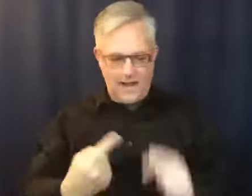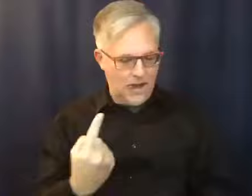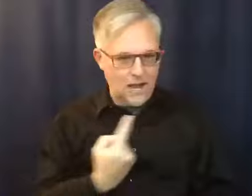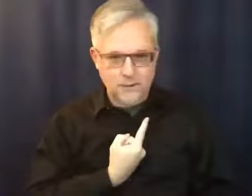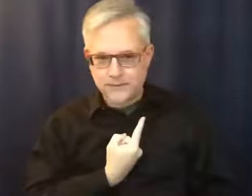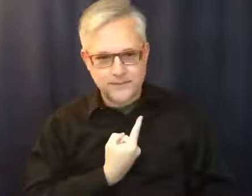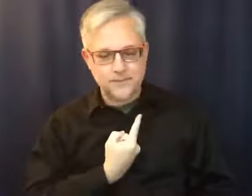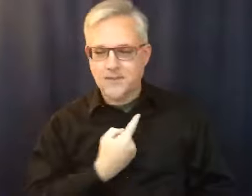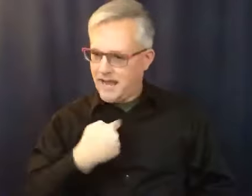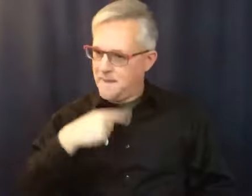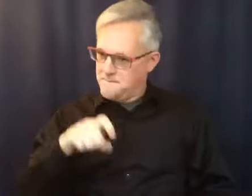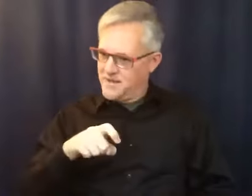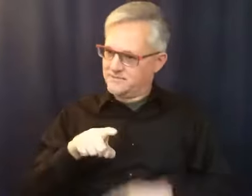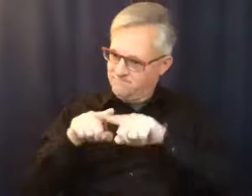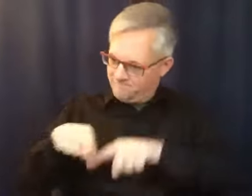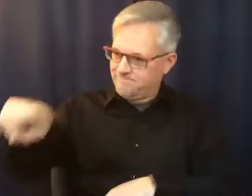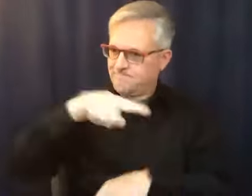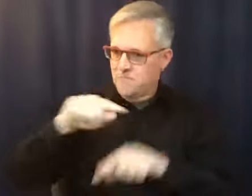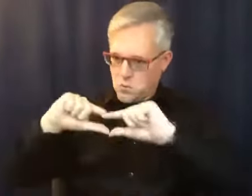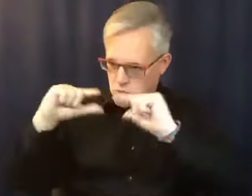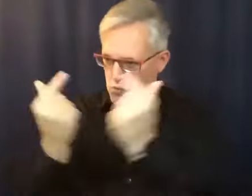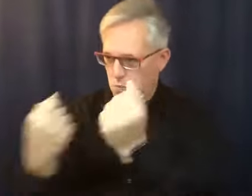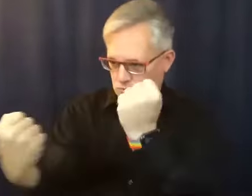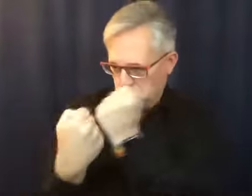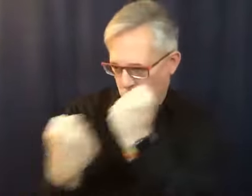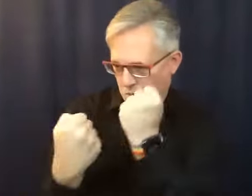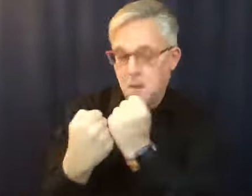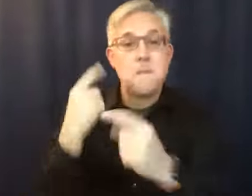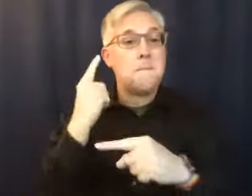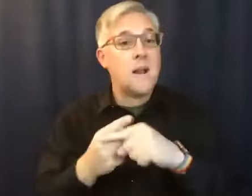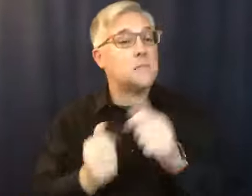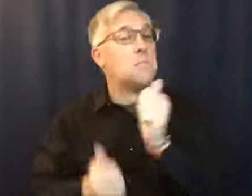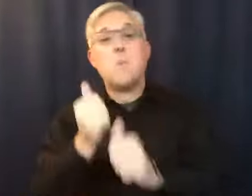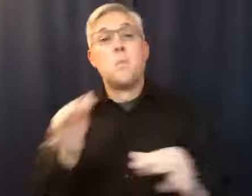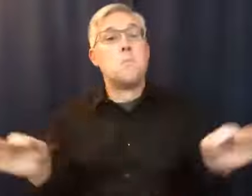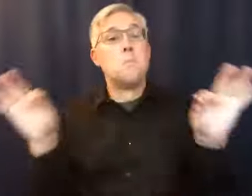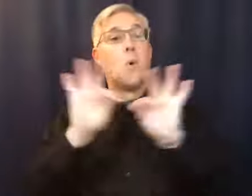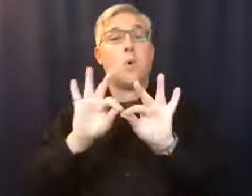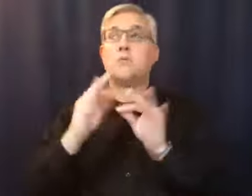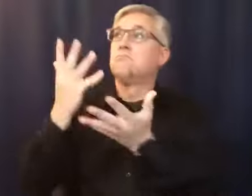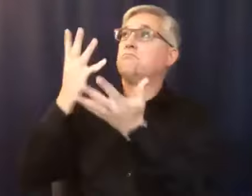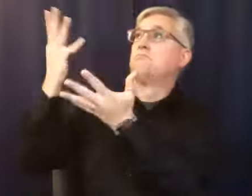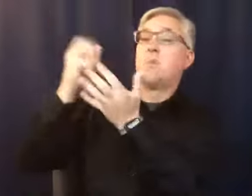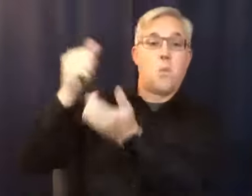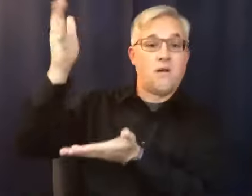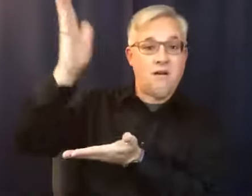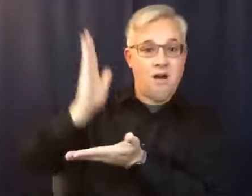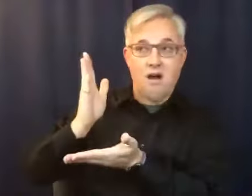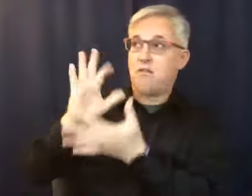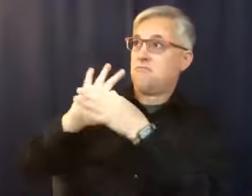continue to increase your relationship with God. I remember going home from that first meeting and